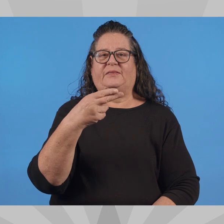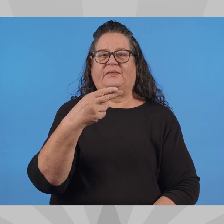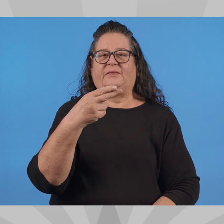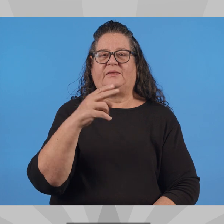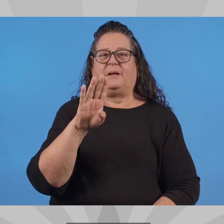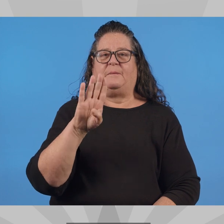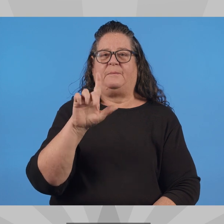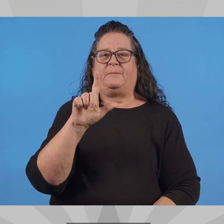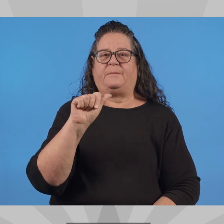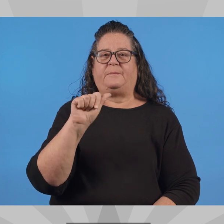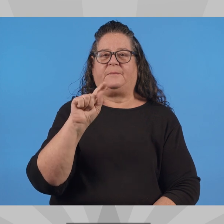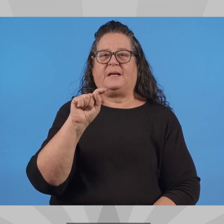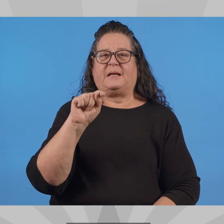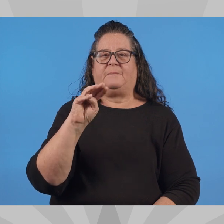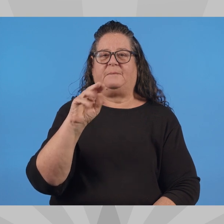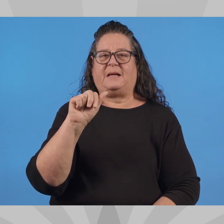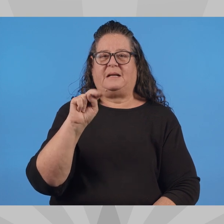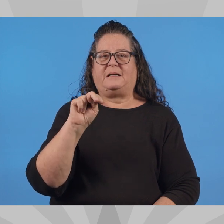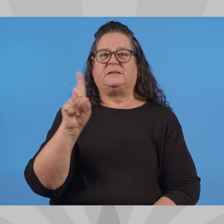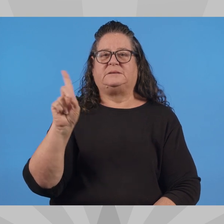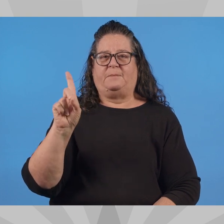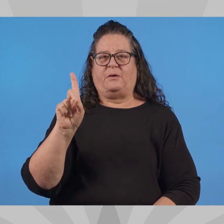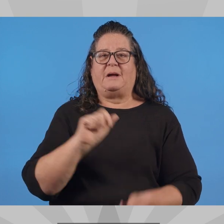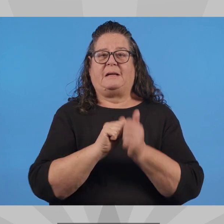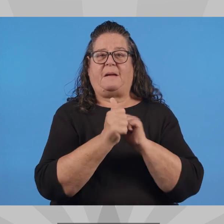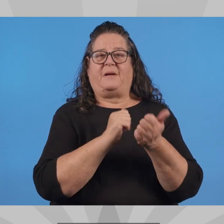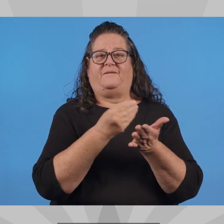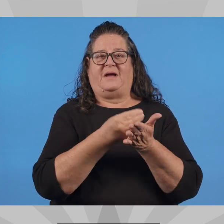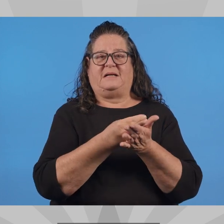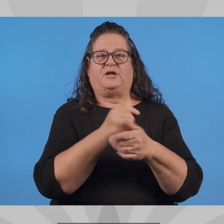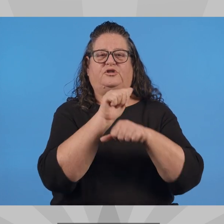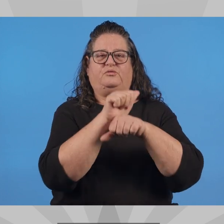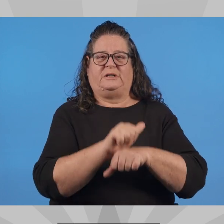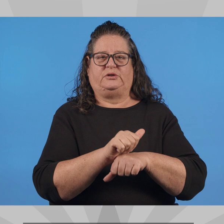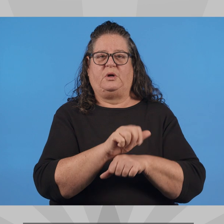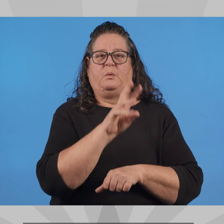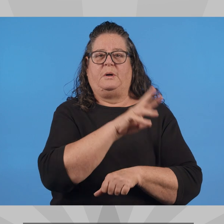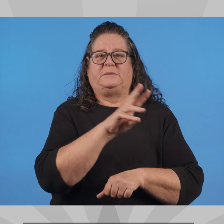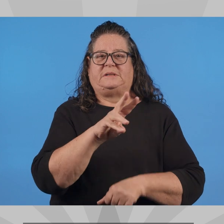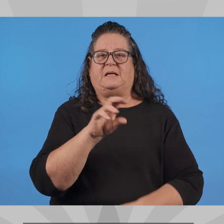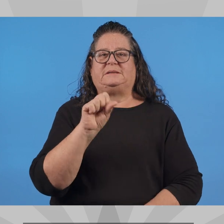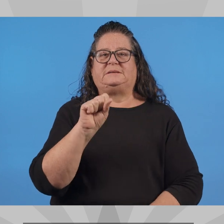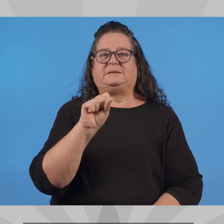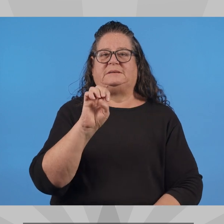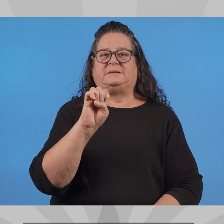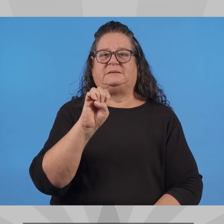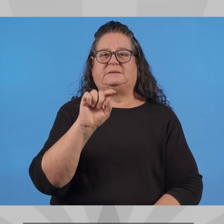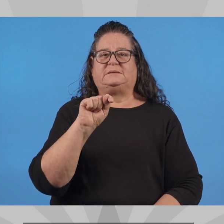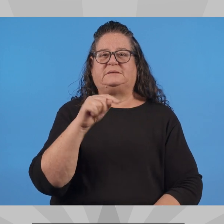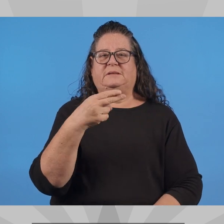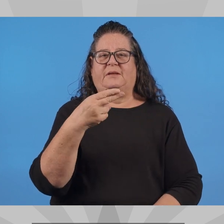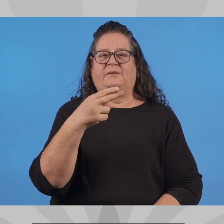Seth Blattman Party Democratic Campaign Funding Traditional